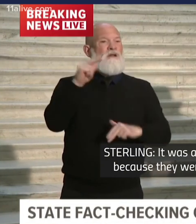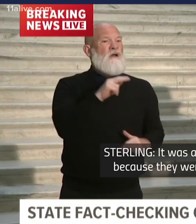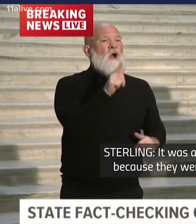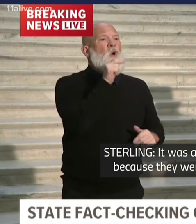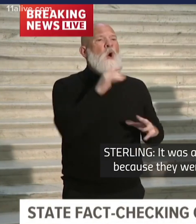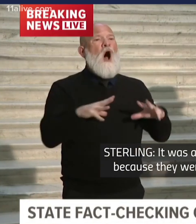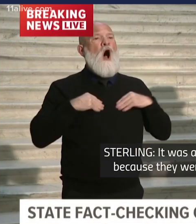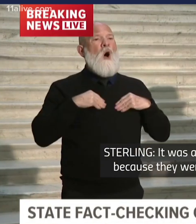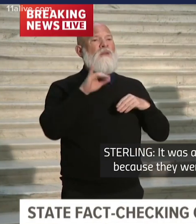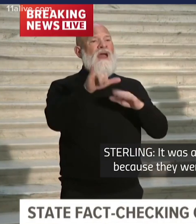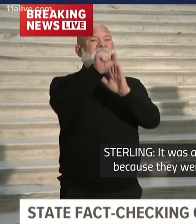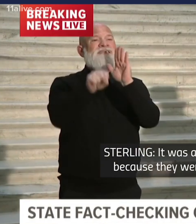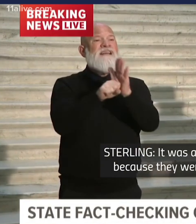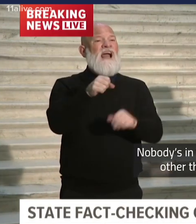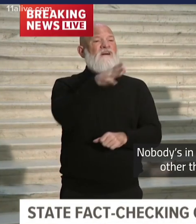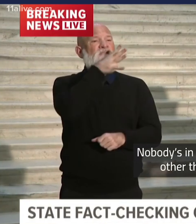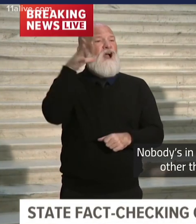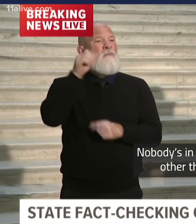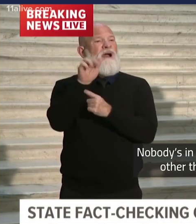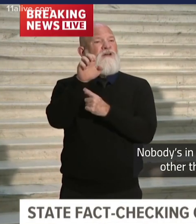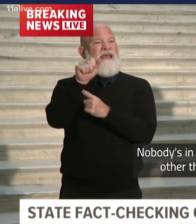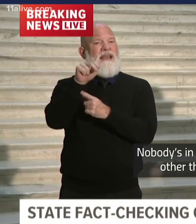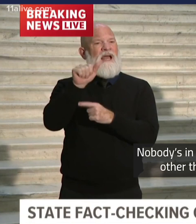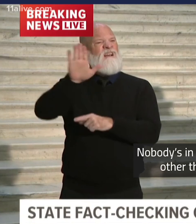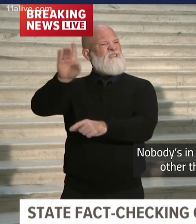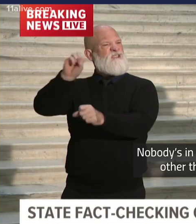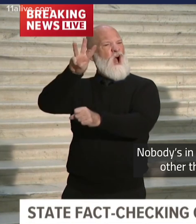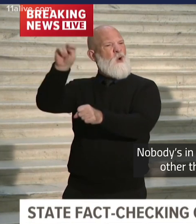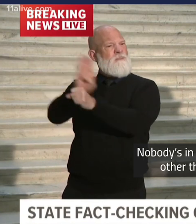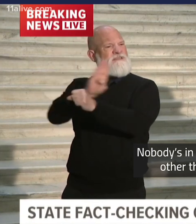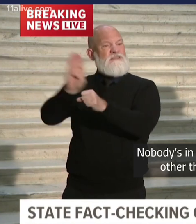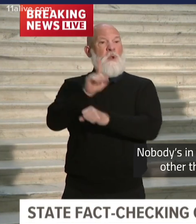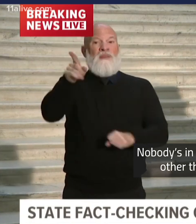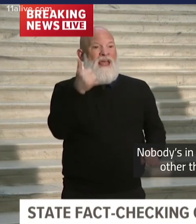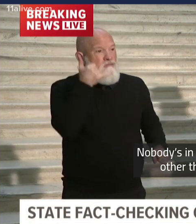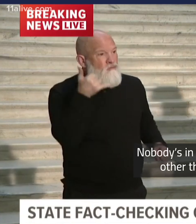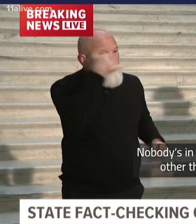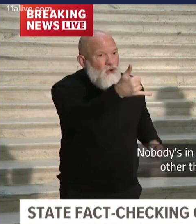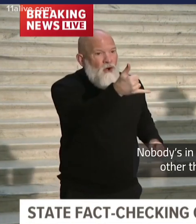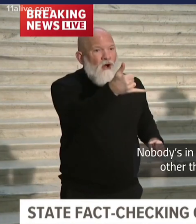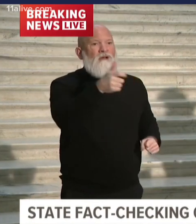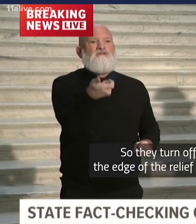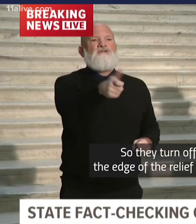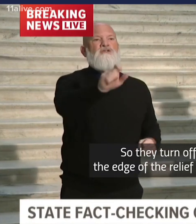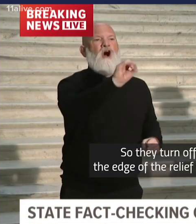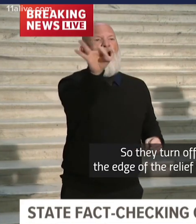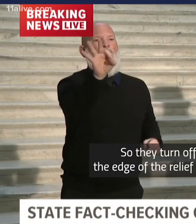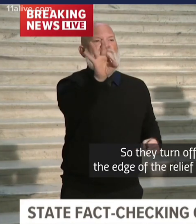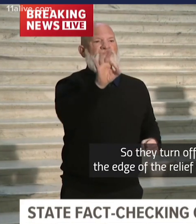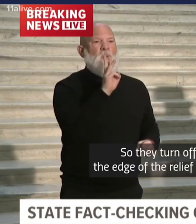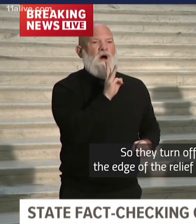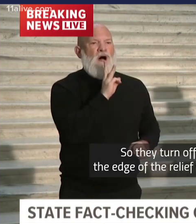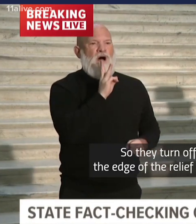urinal that was overflowed because it was turned off because guess what? Nobody's in State Farm because of COVID other than this particular usage. So they turned off